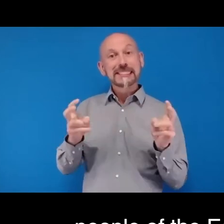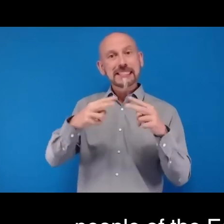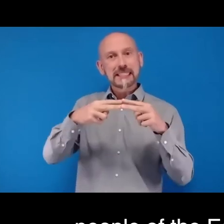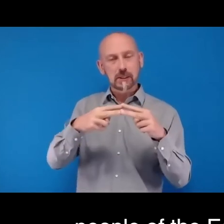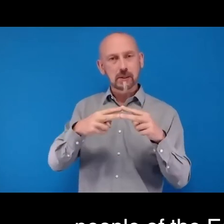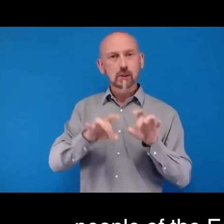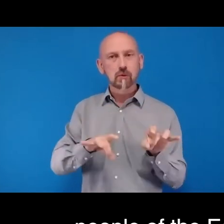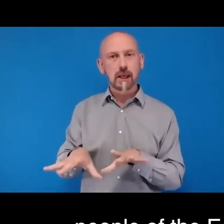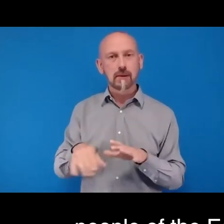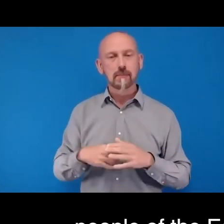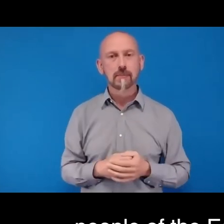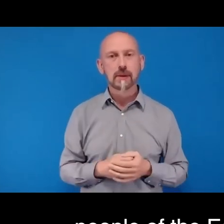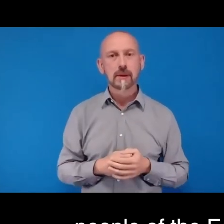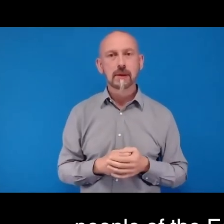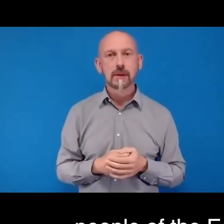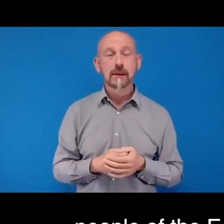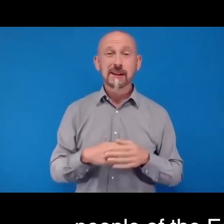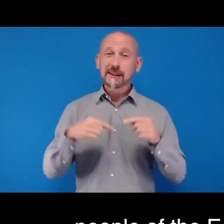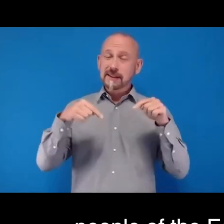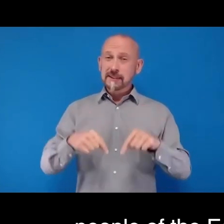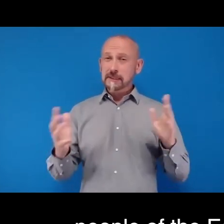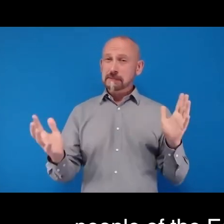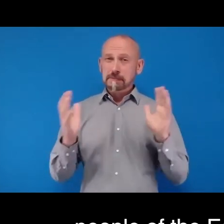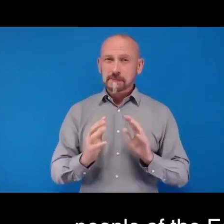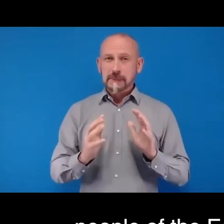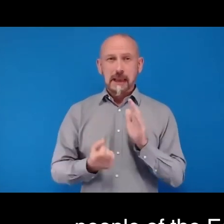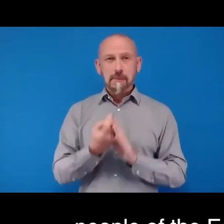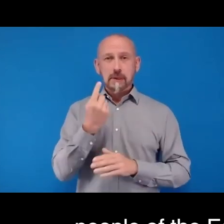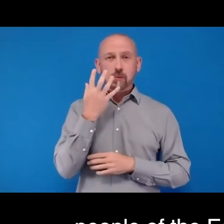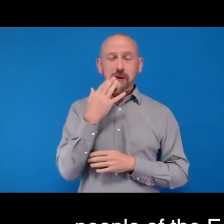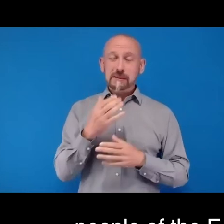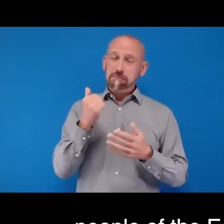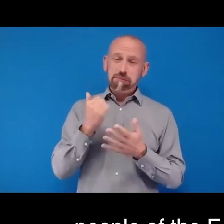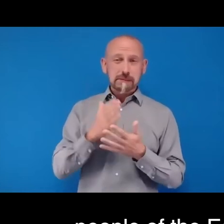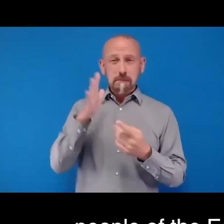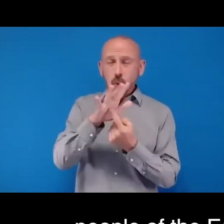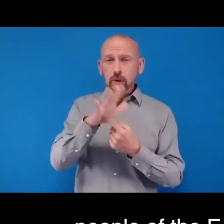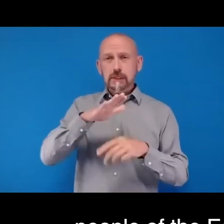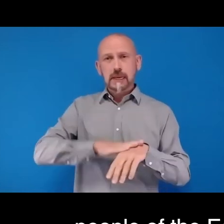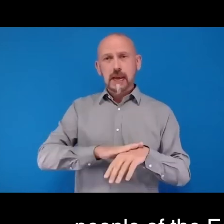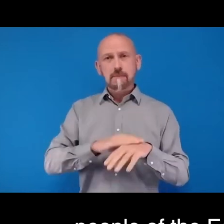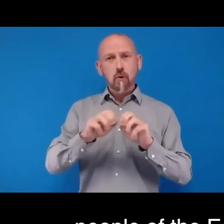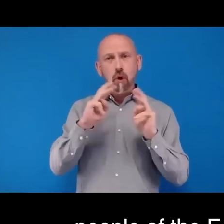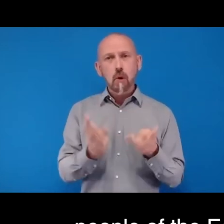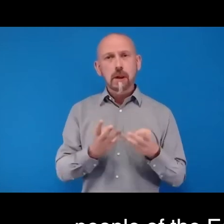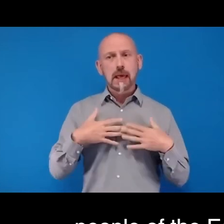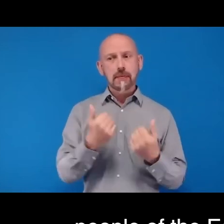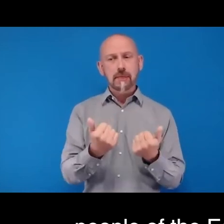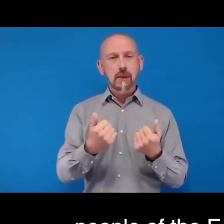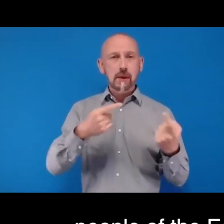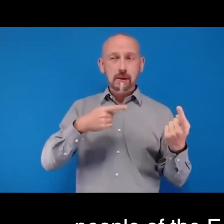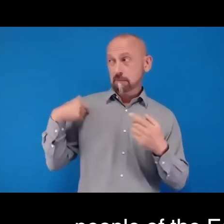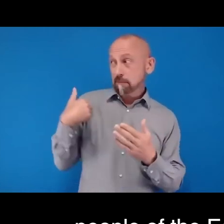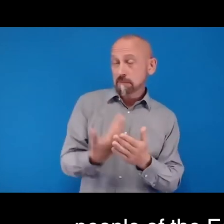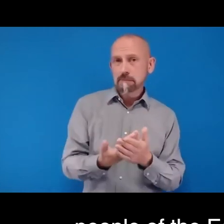We are meeting at such a momentous time in the history of global health. We are all living through a